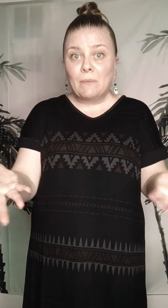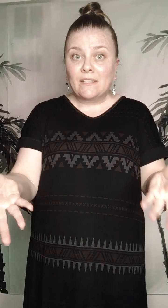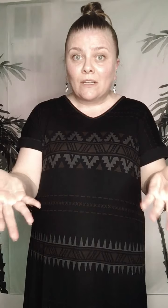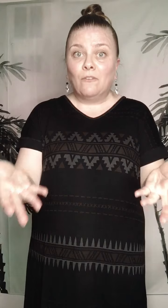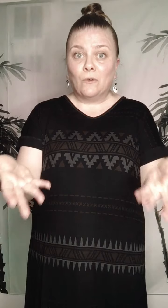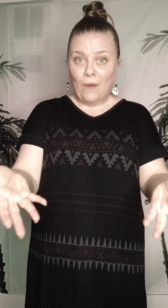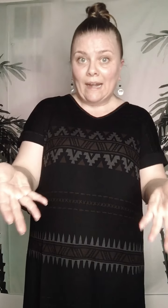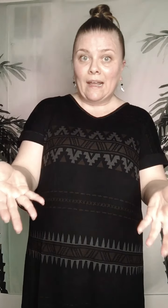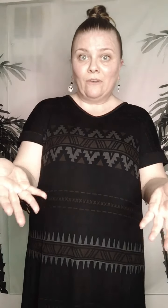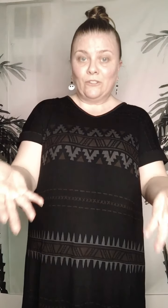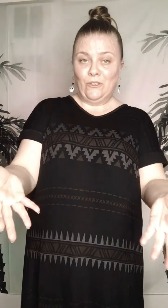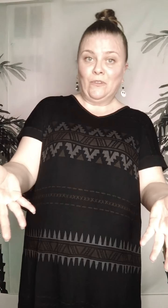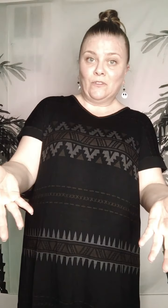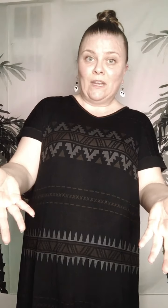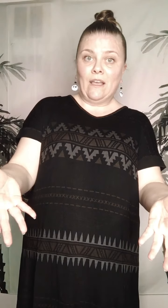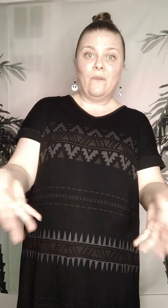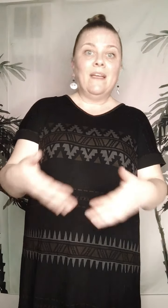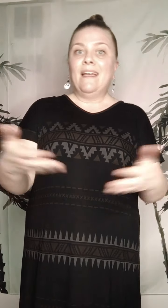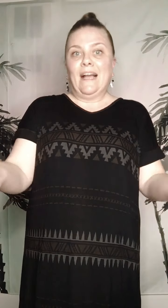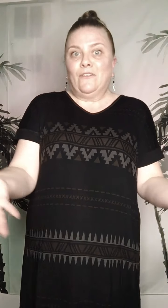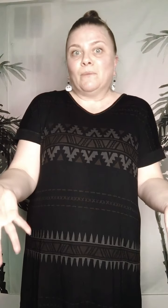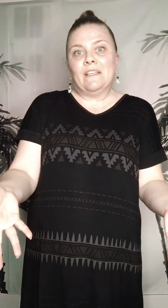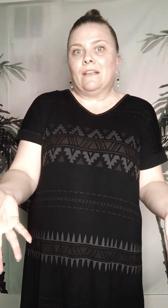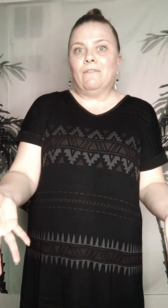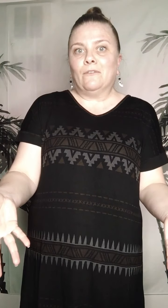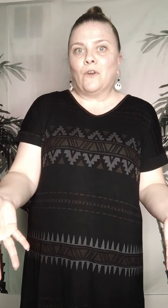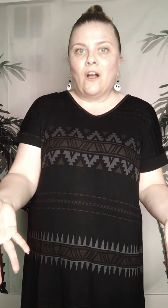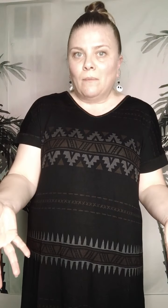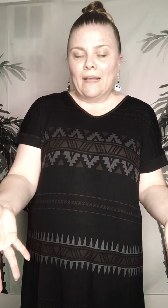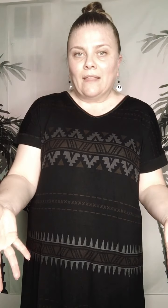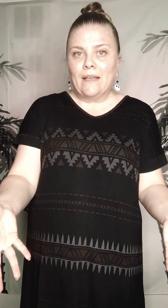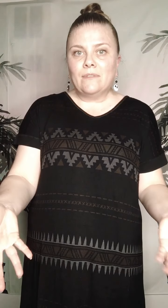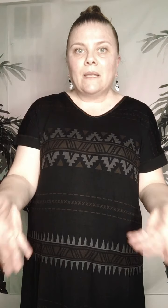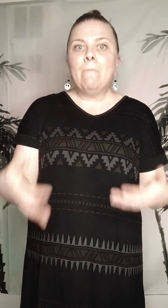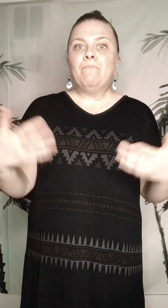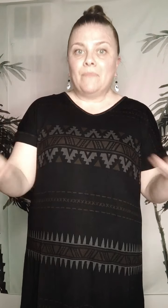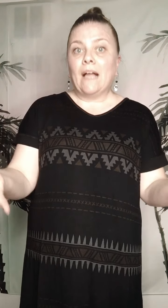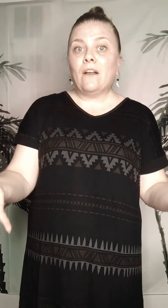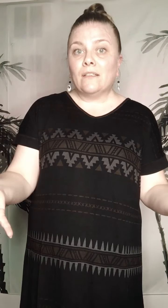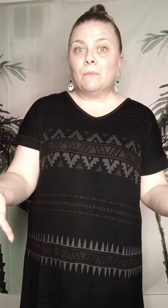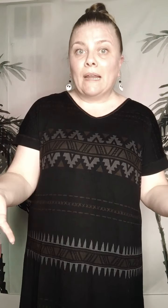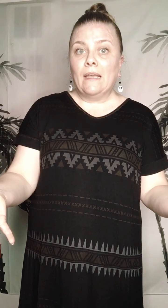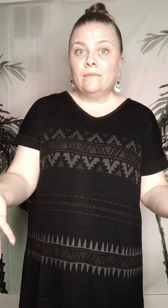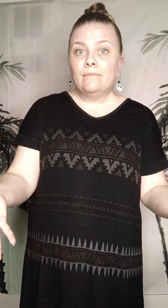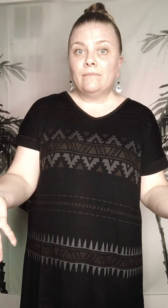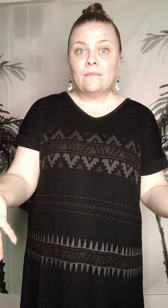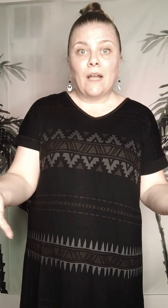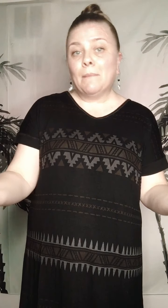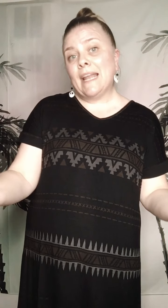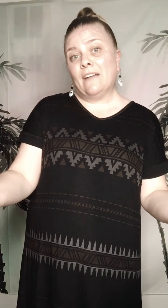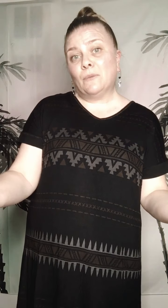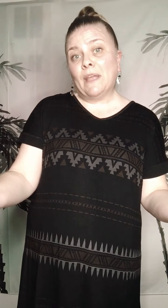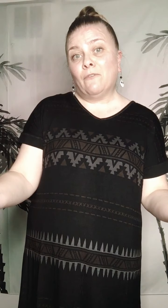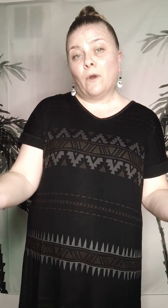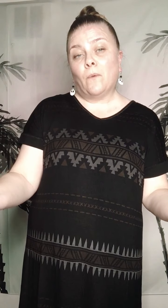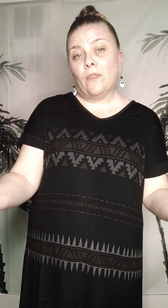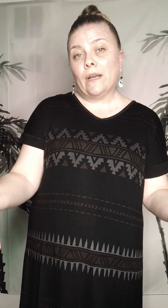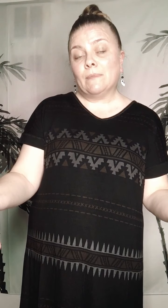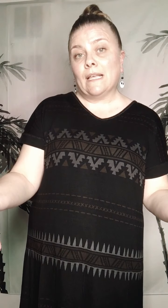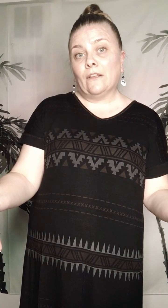my cell phone right now to shoot this video. I use my cell phone for all my lives. That costs money. I'm going to have to pay for it whether I'm selling